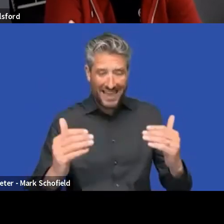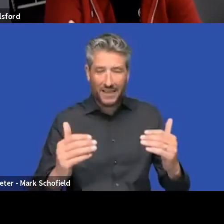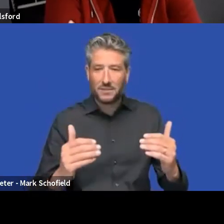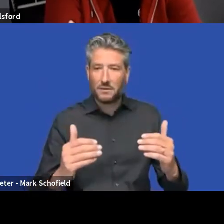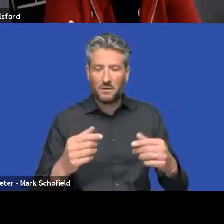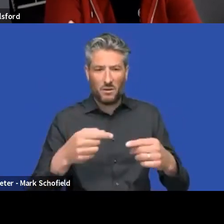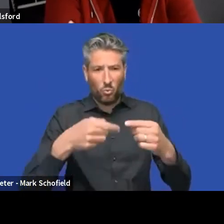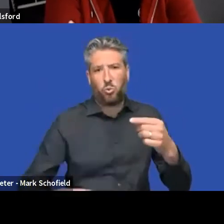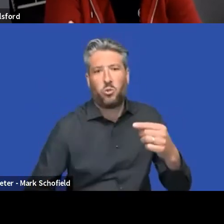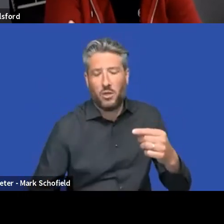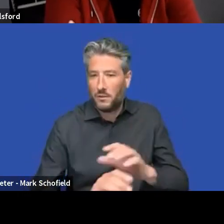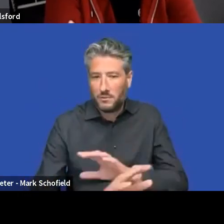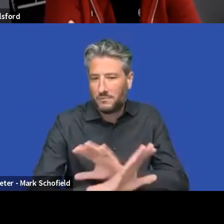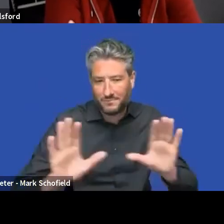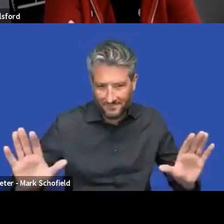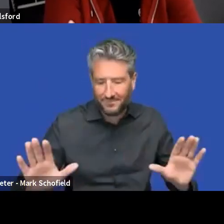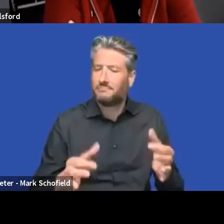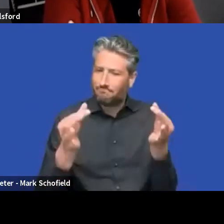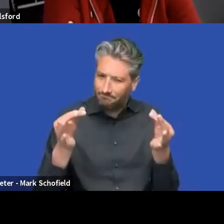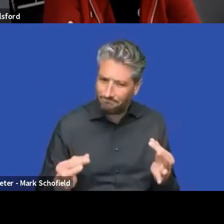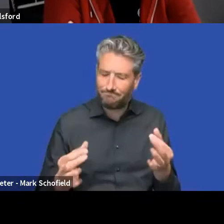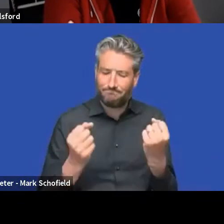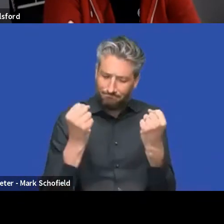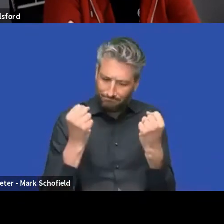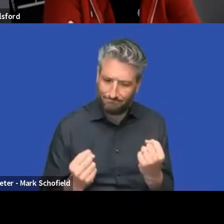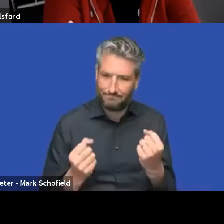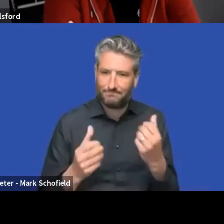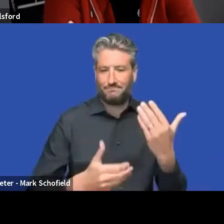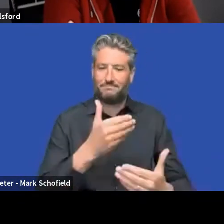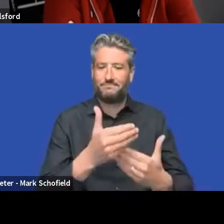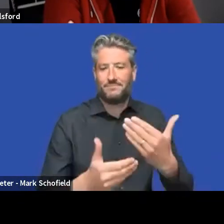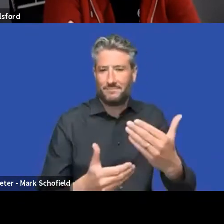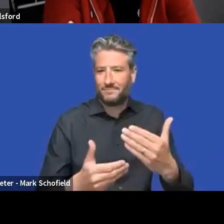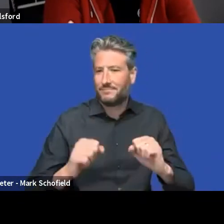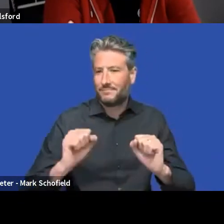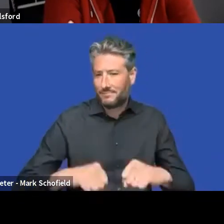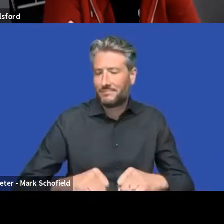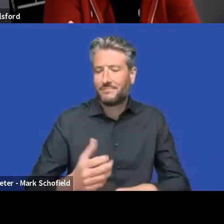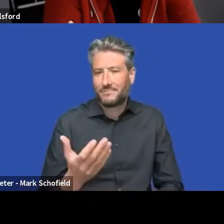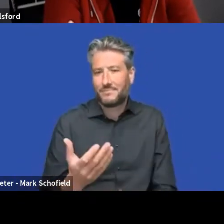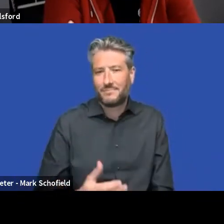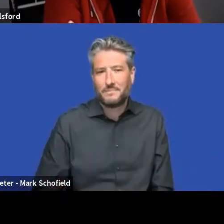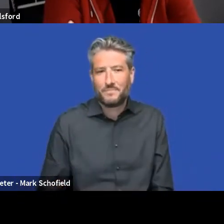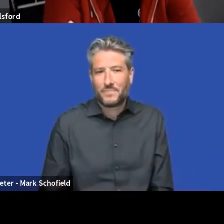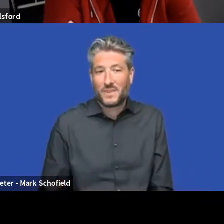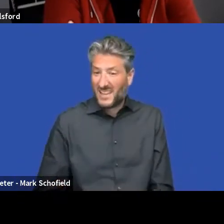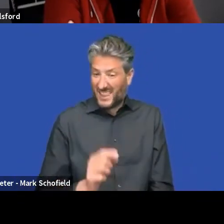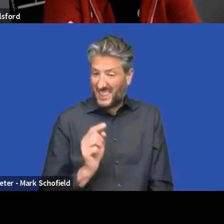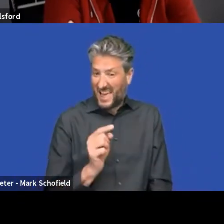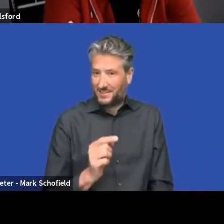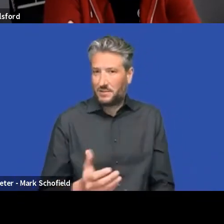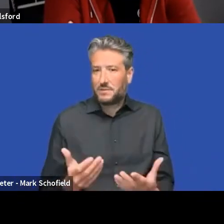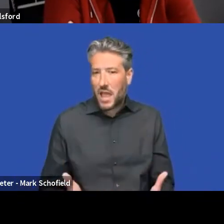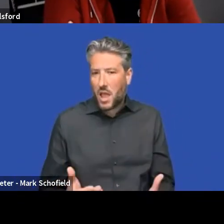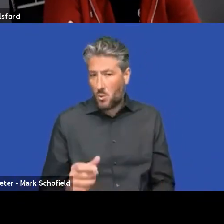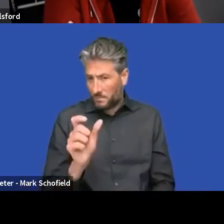something like that. But yeah, so that's, that's, I mean, that's, that's really what Mass is working on as well as like, coming up with,